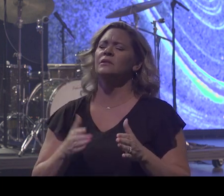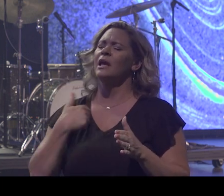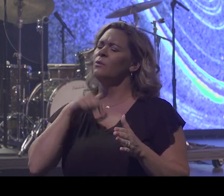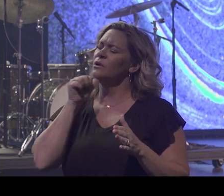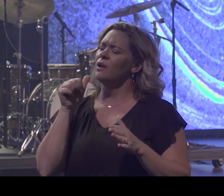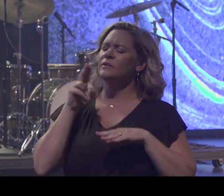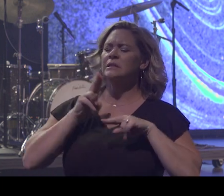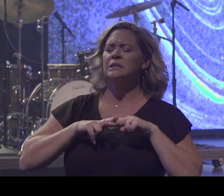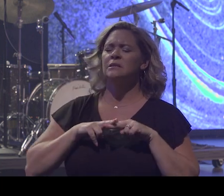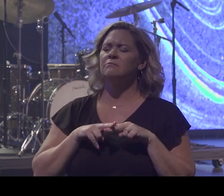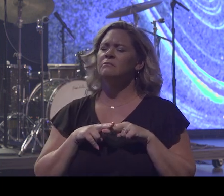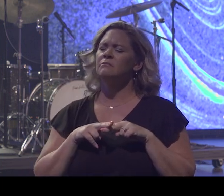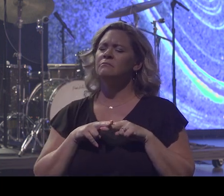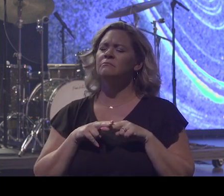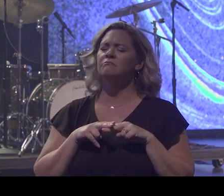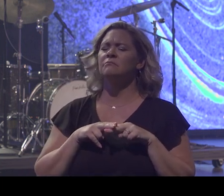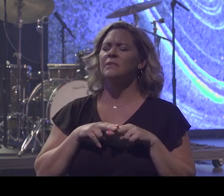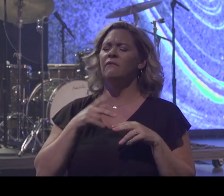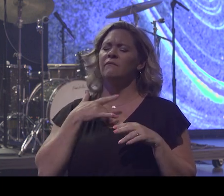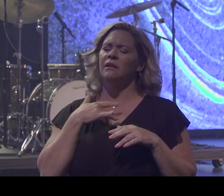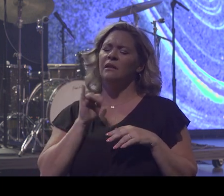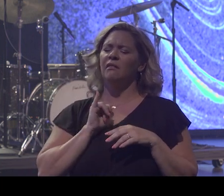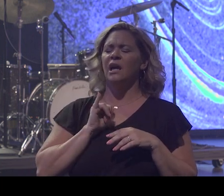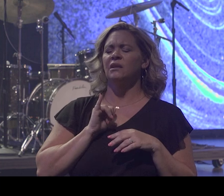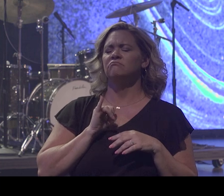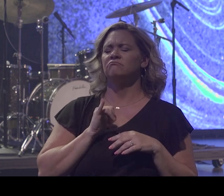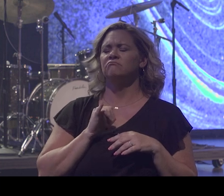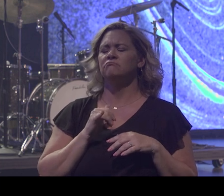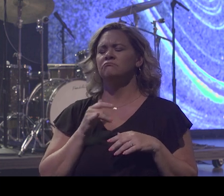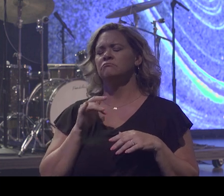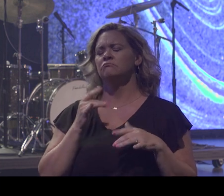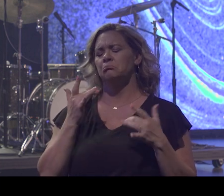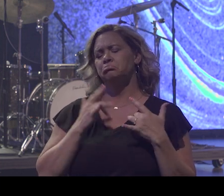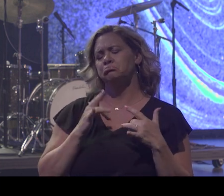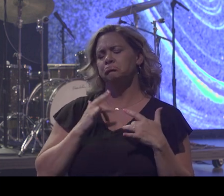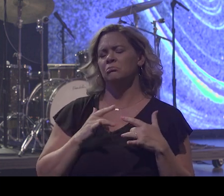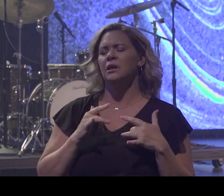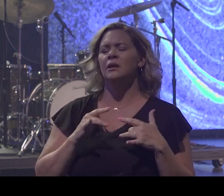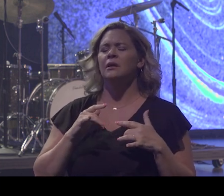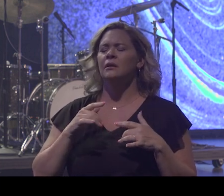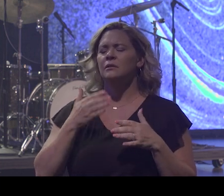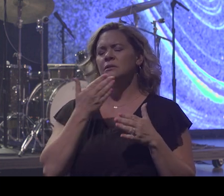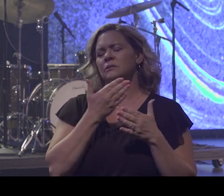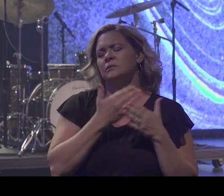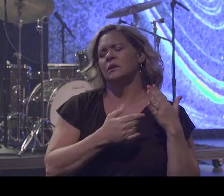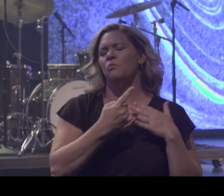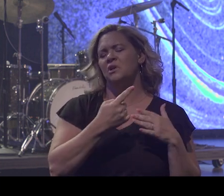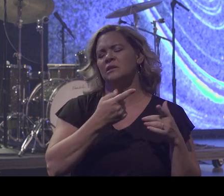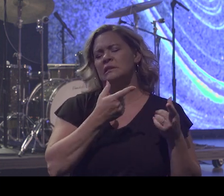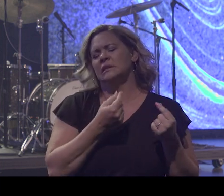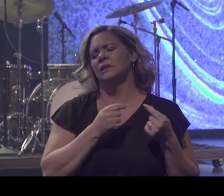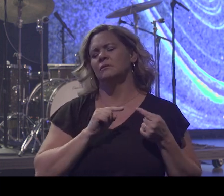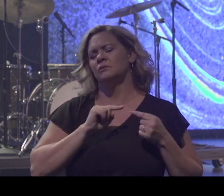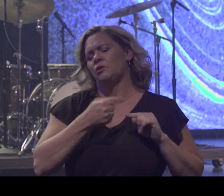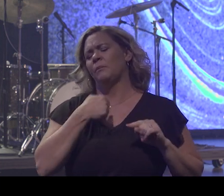in the victim role of saying someone done something to me. God, you have done something great